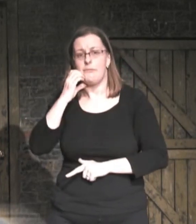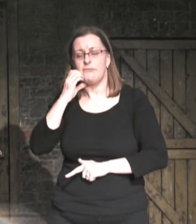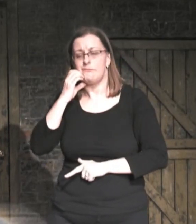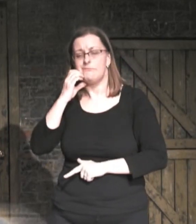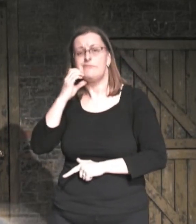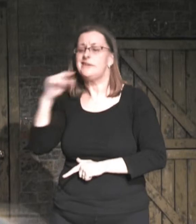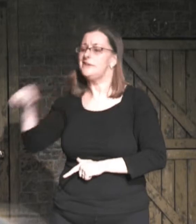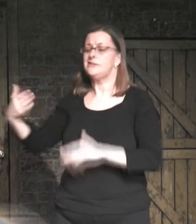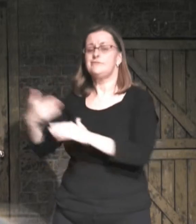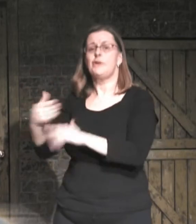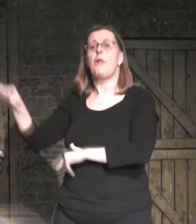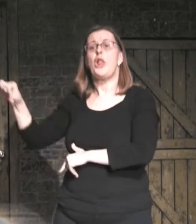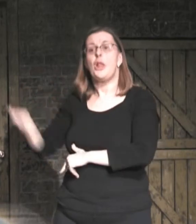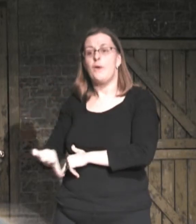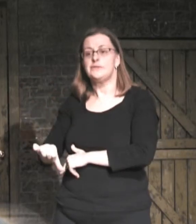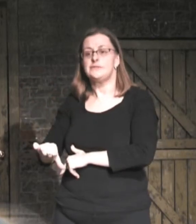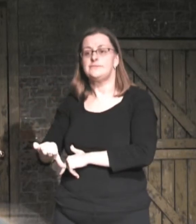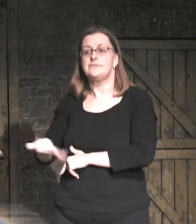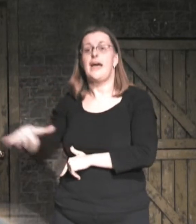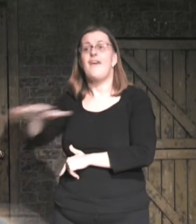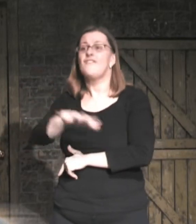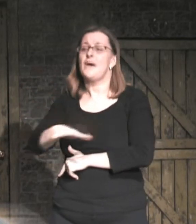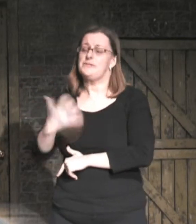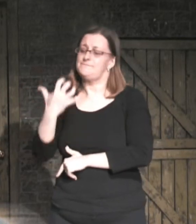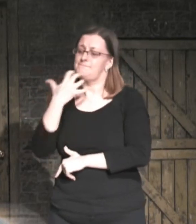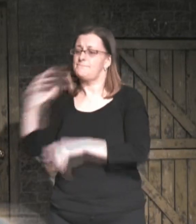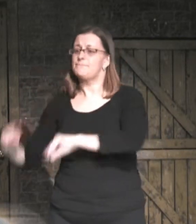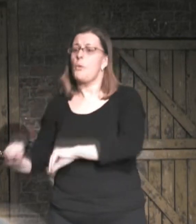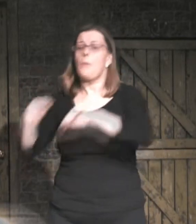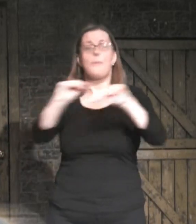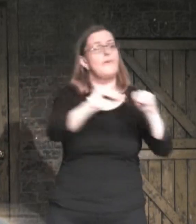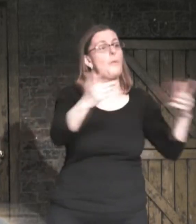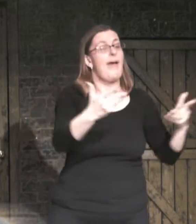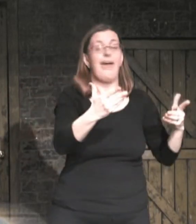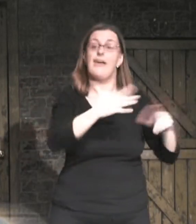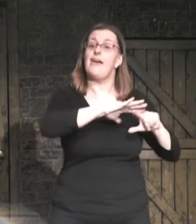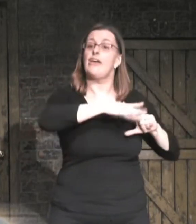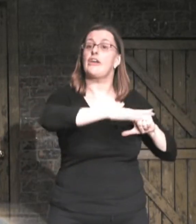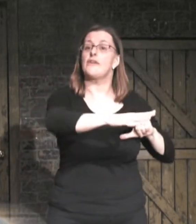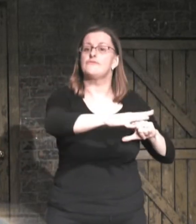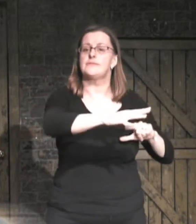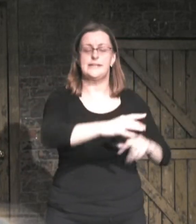country and survive by growing vegetables.